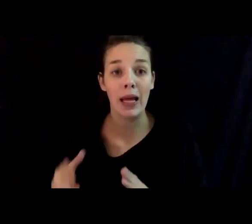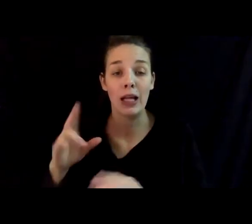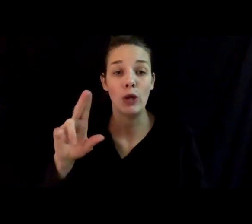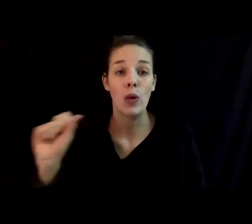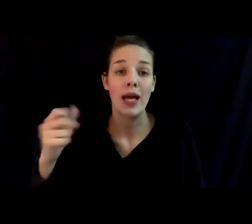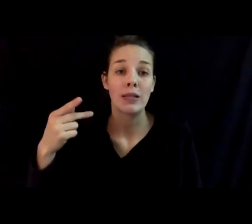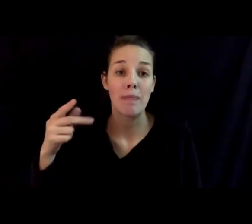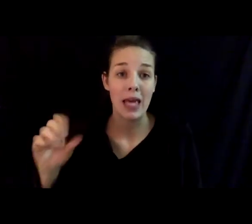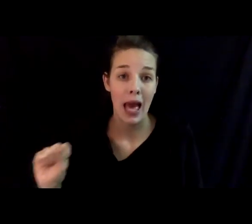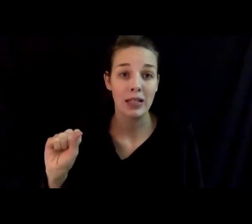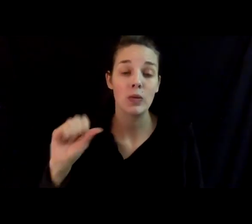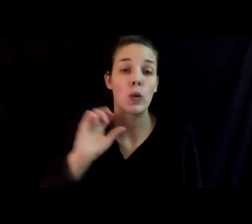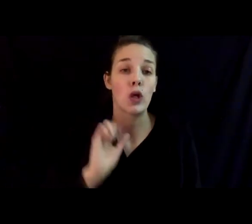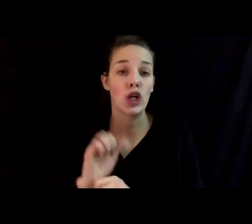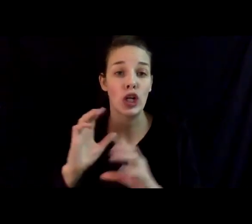workers,